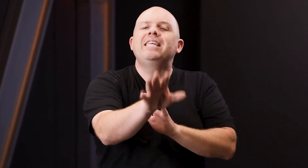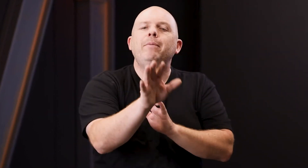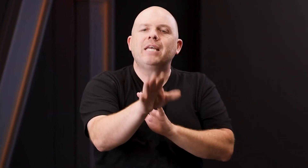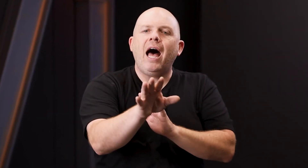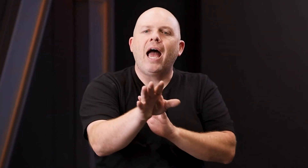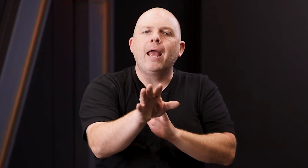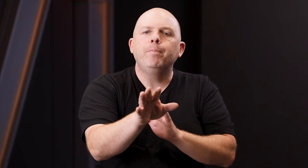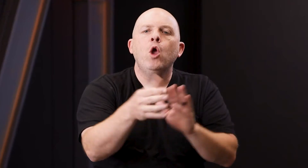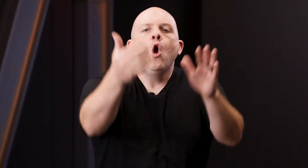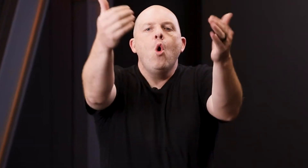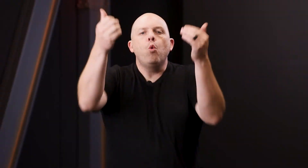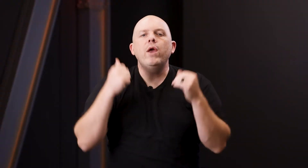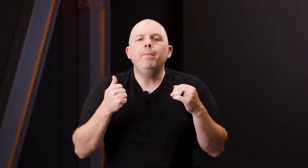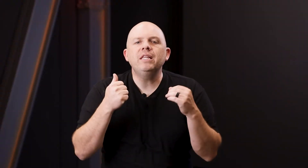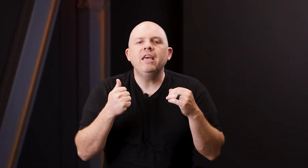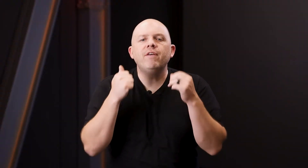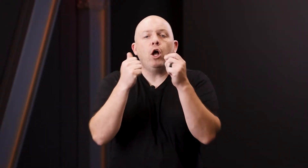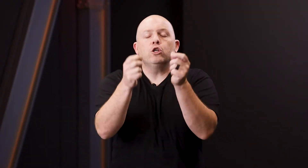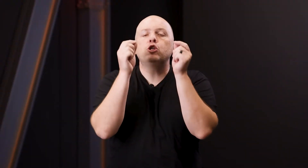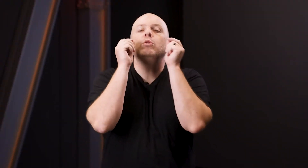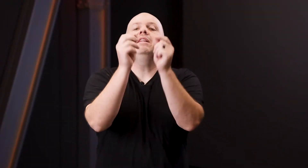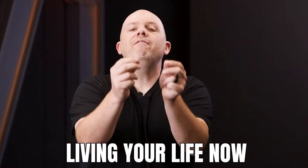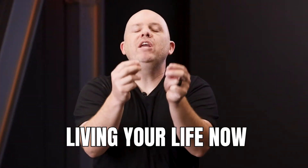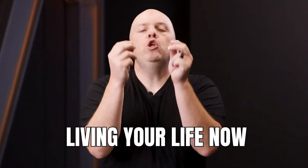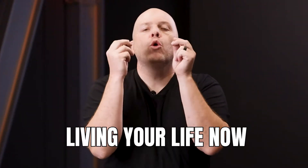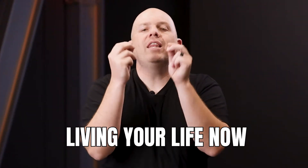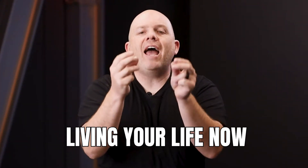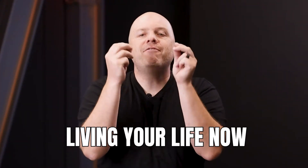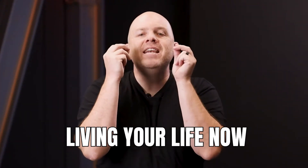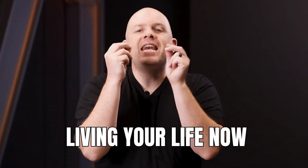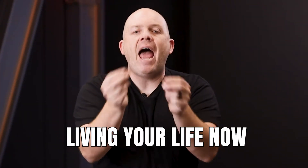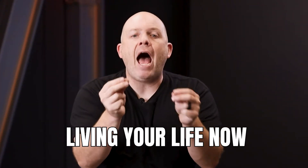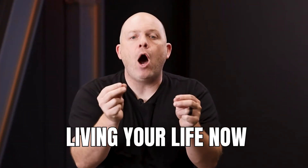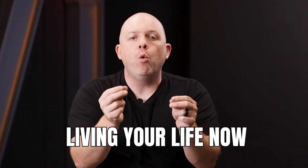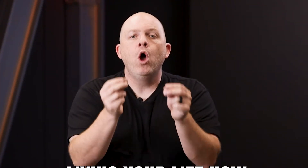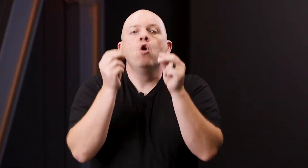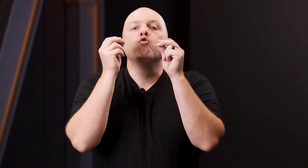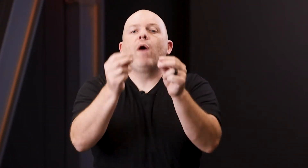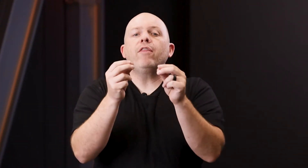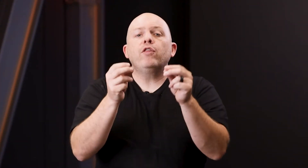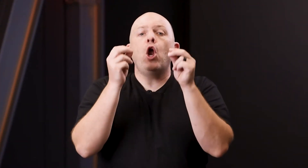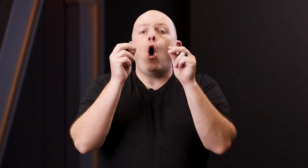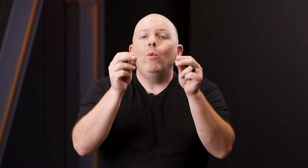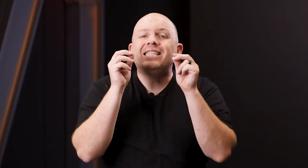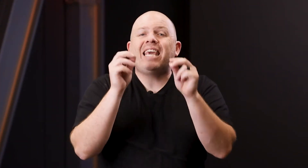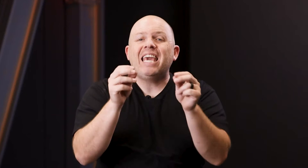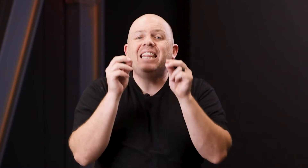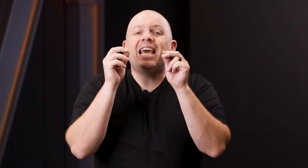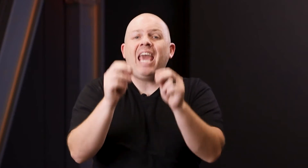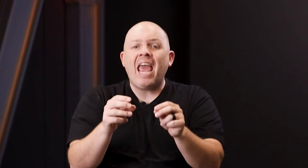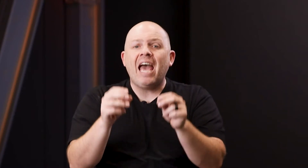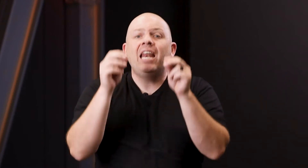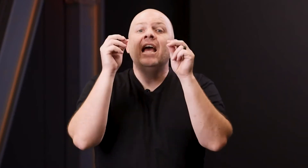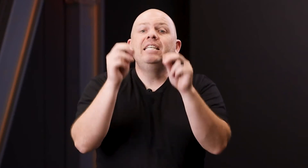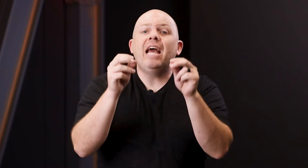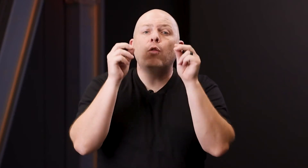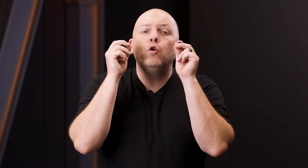same time, we believe in also living your life now rather than always kicking the can down the